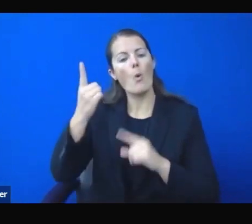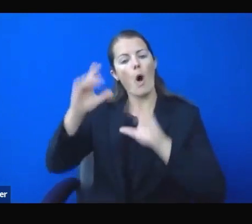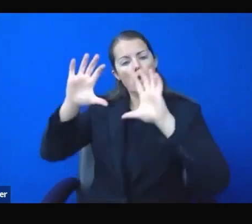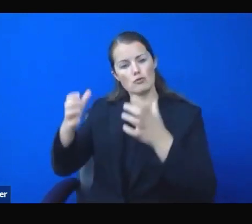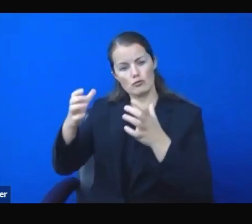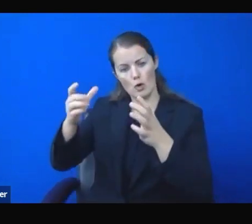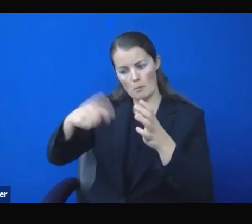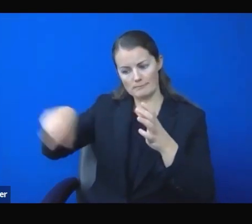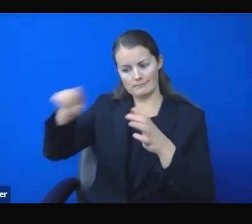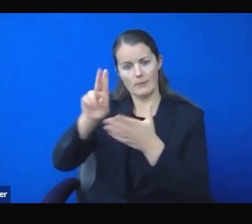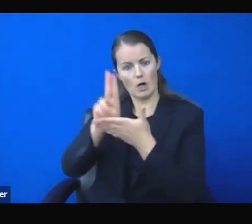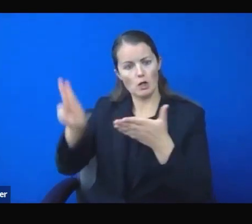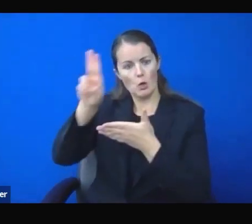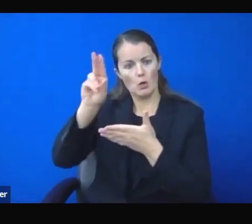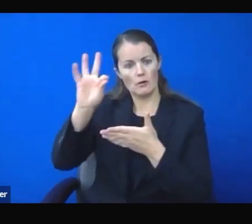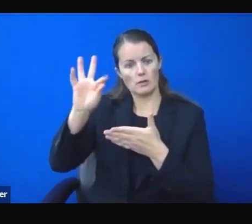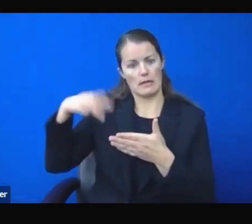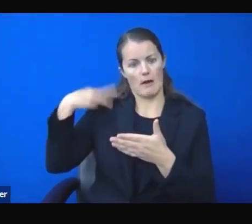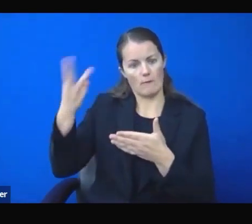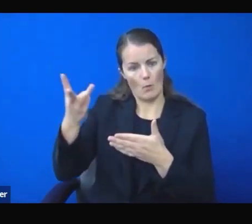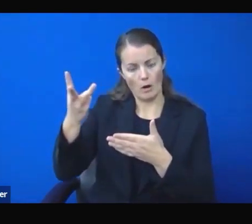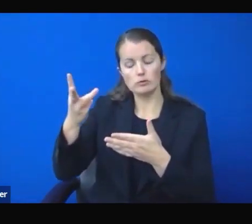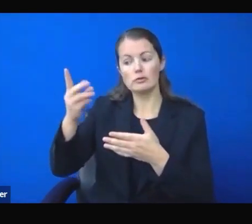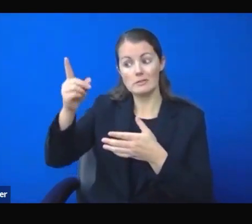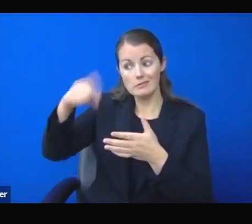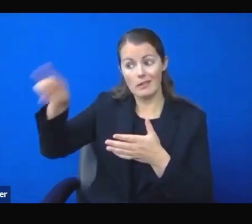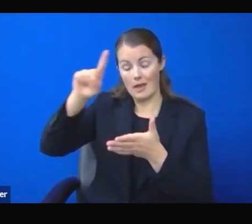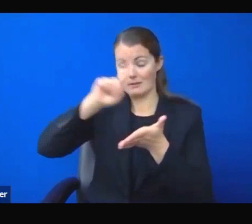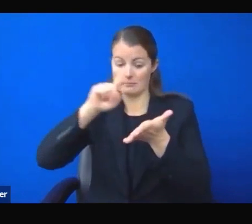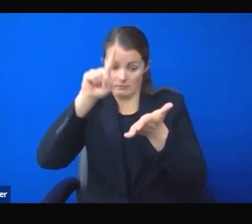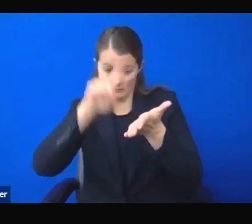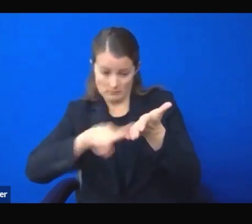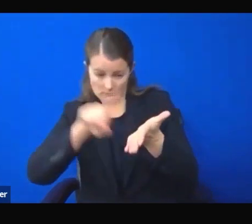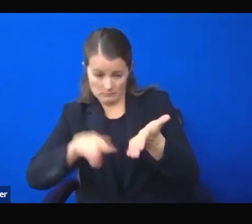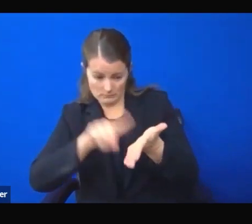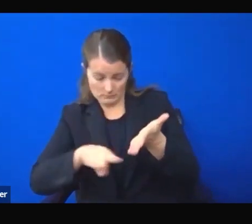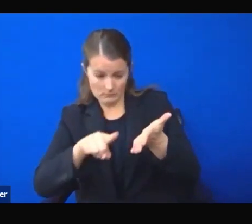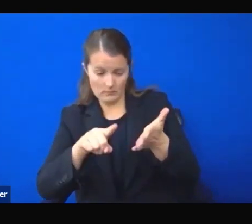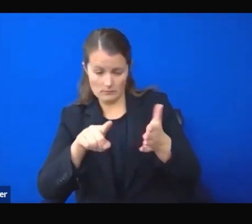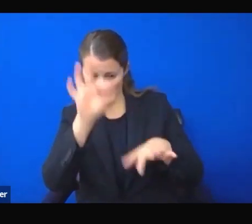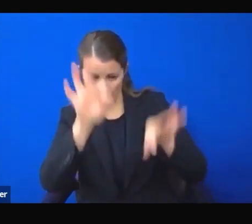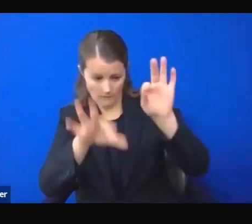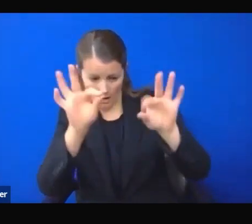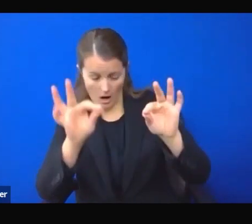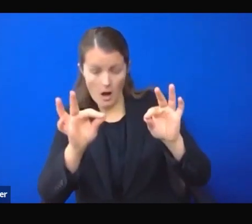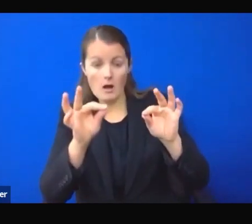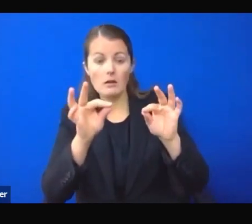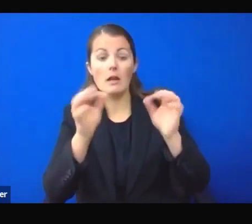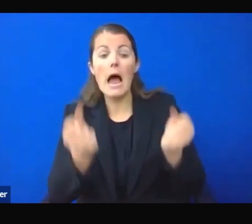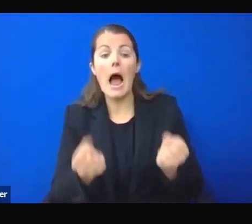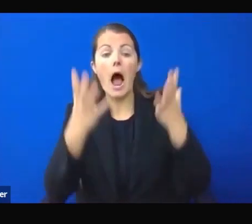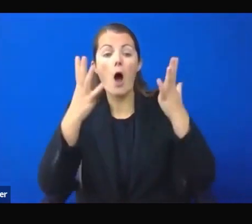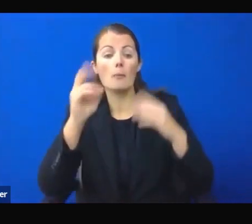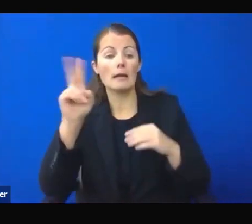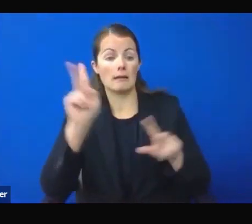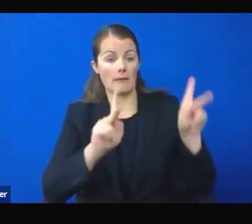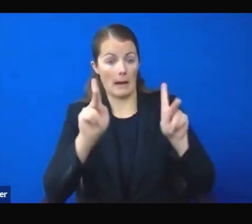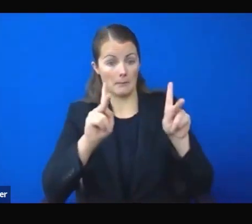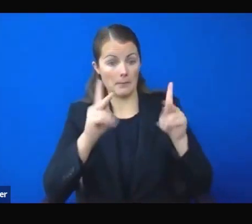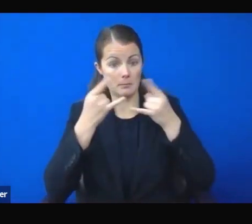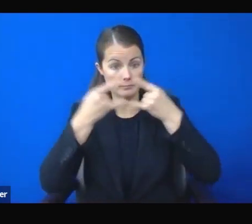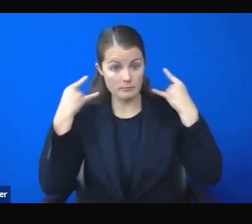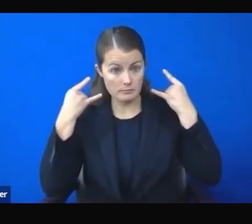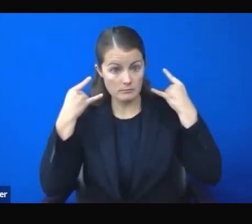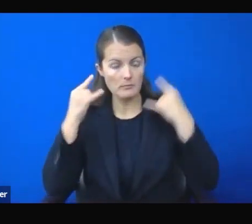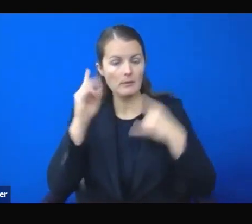30th, 74% of Nevadans always wear a mask when leaving their home. More importantly, the report